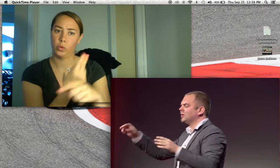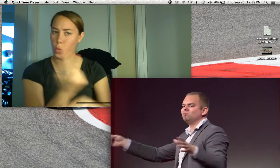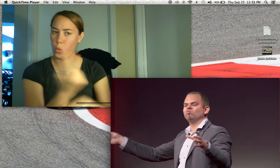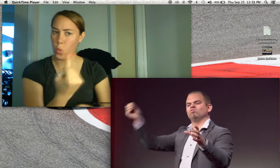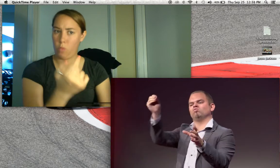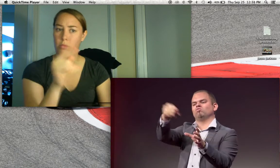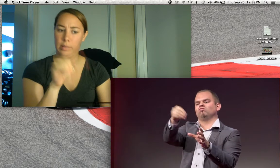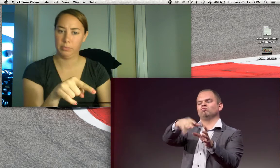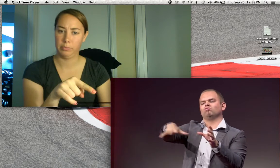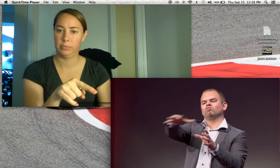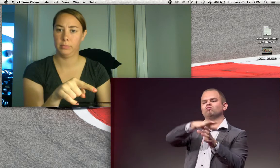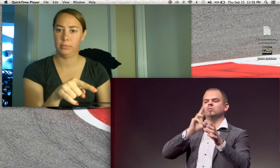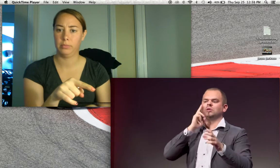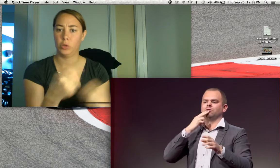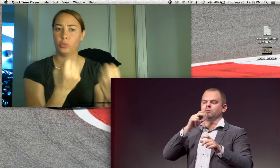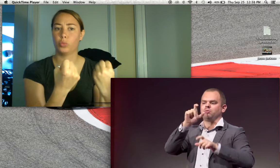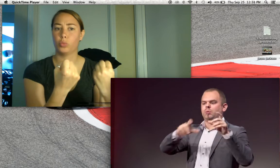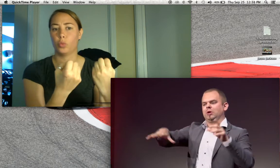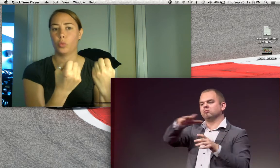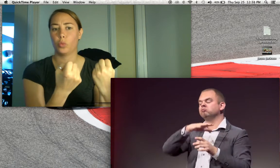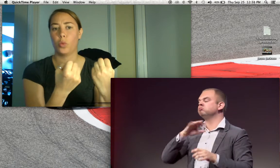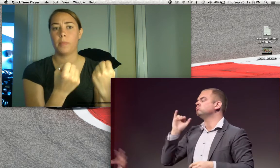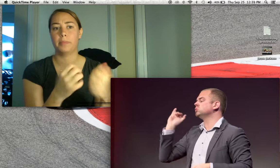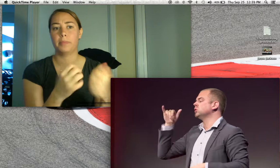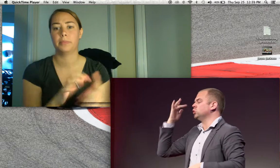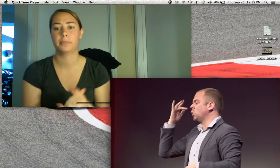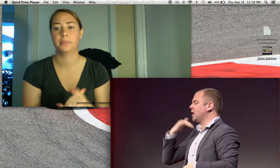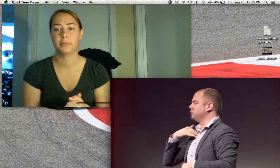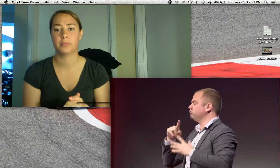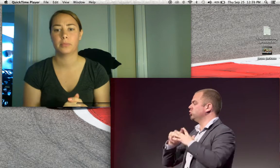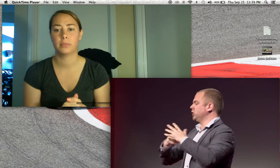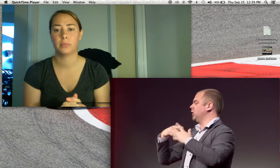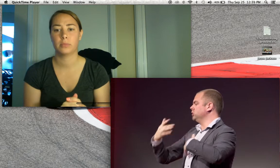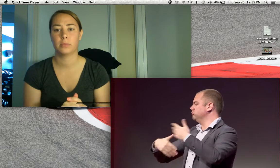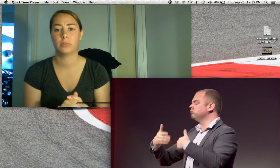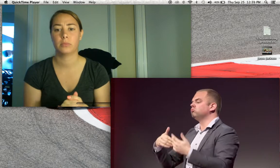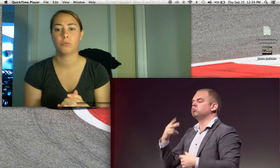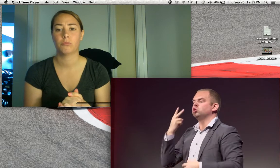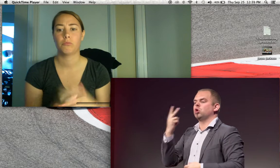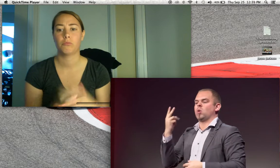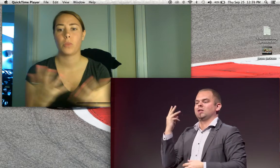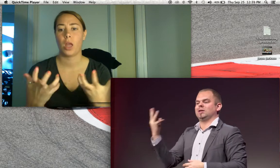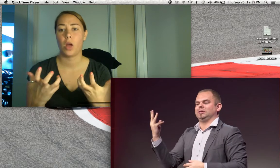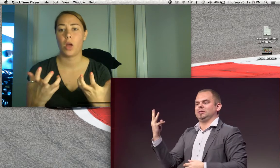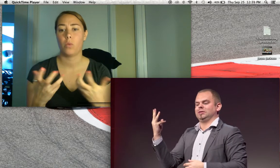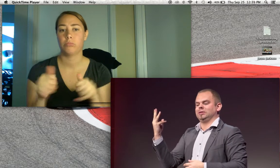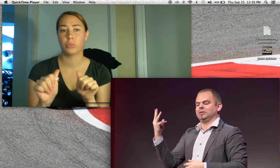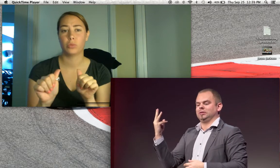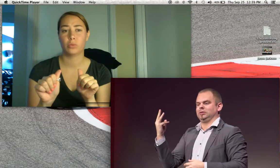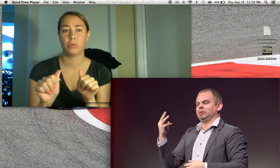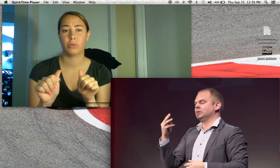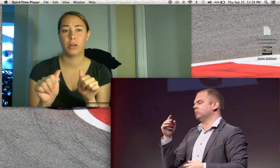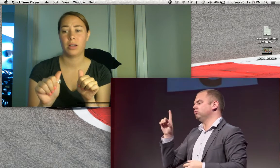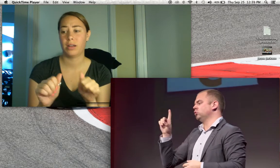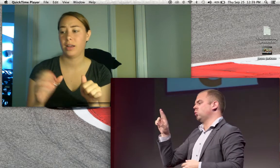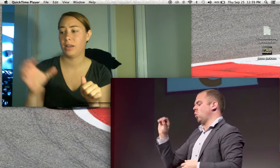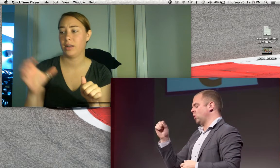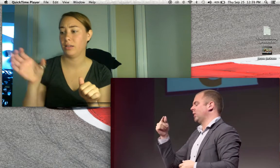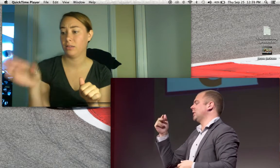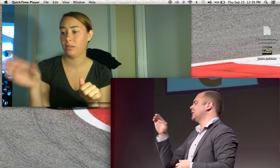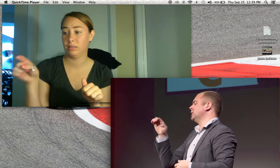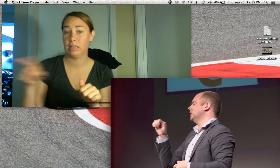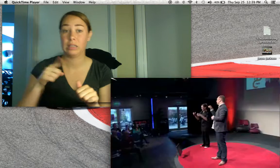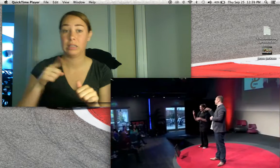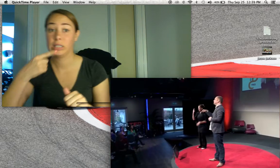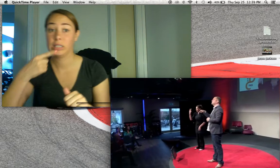all the time. But I want to give the max to the hearing community, but I also want to bring the hearing community to the deaf community, that's